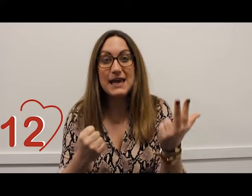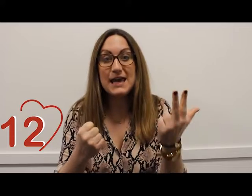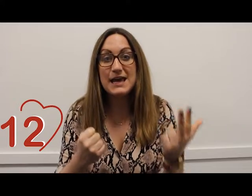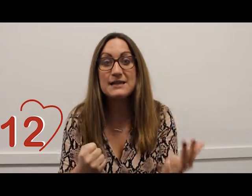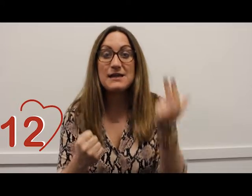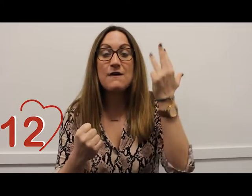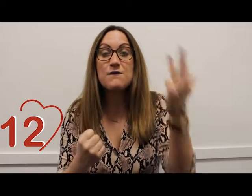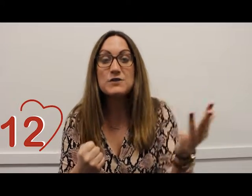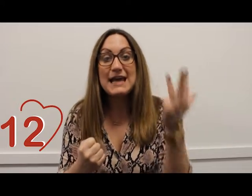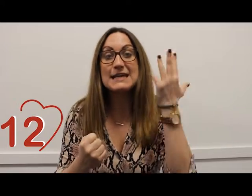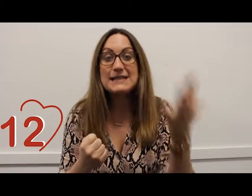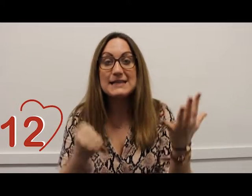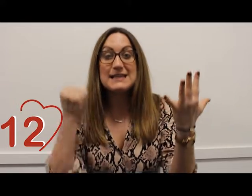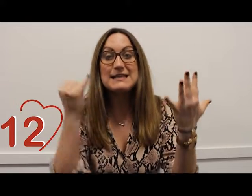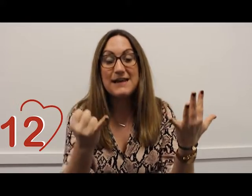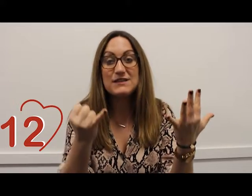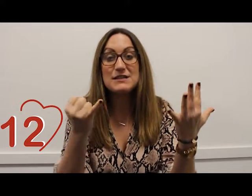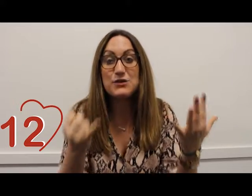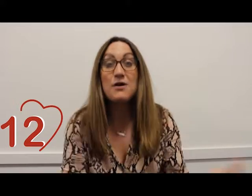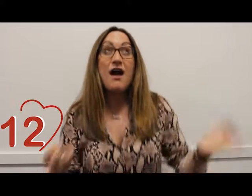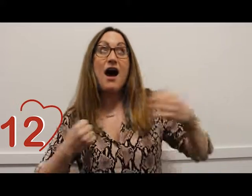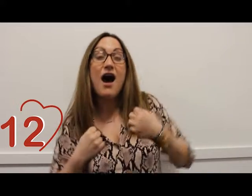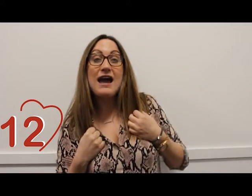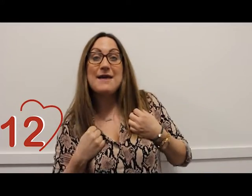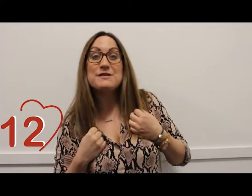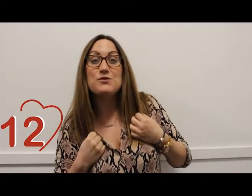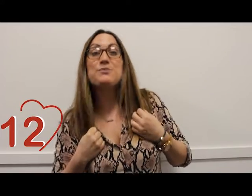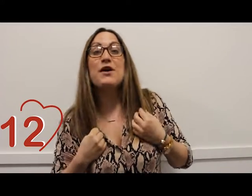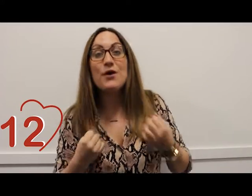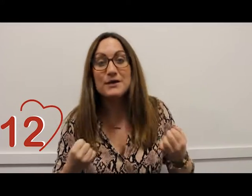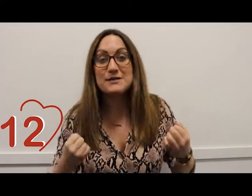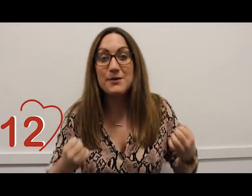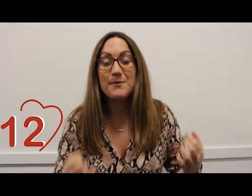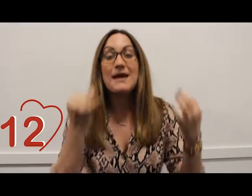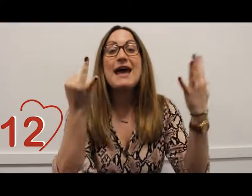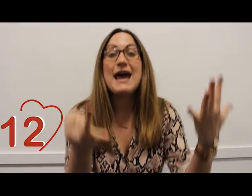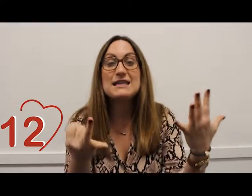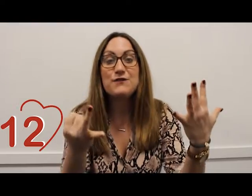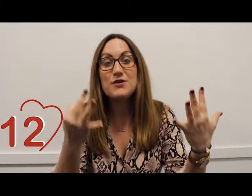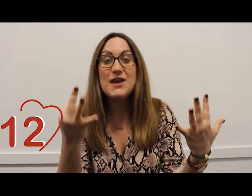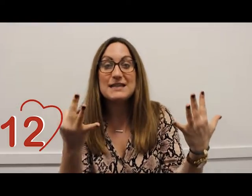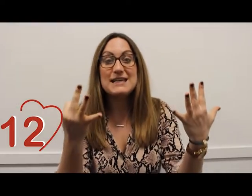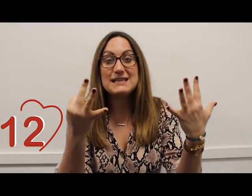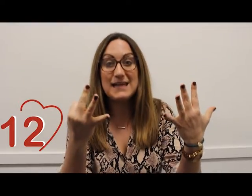48 60 72 i am super awesome 84 96